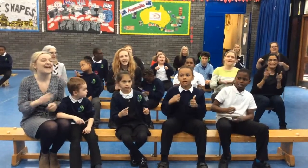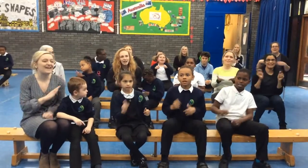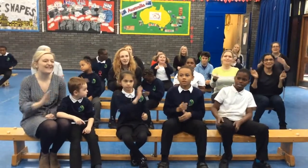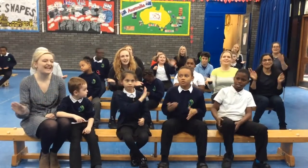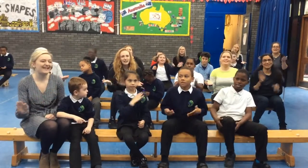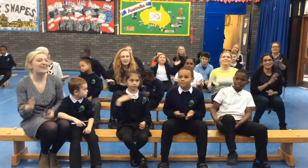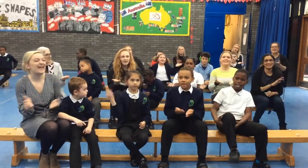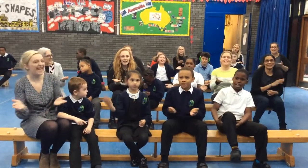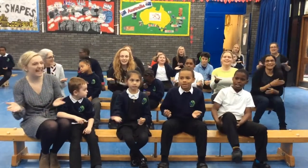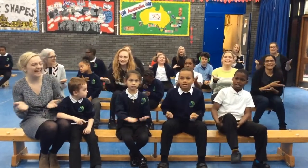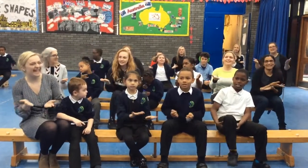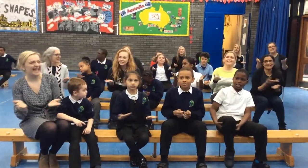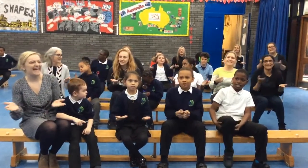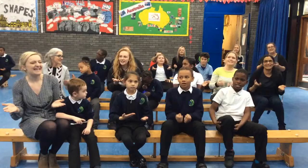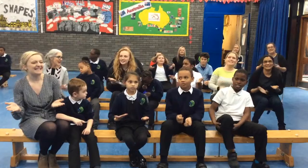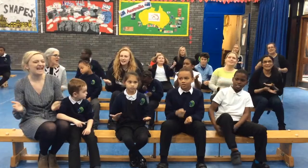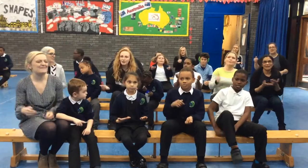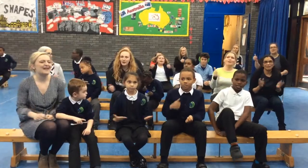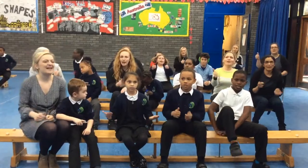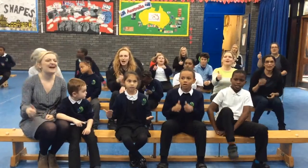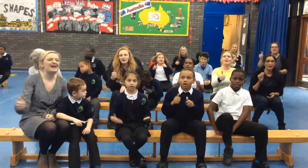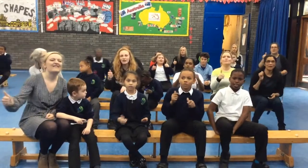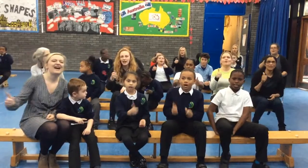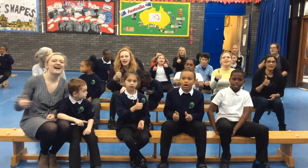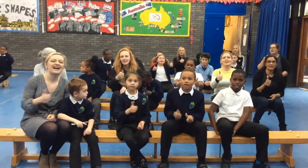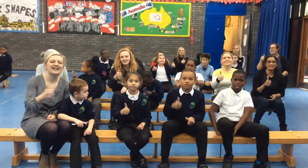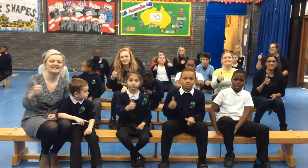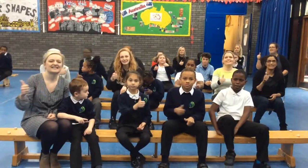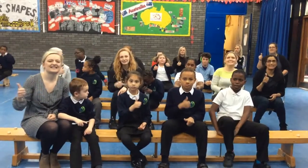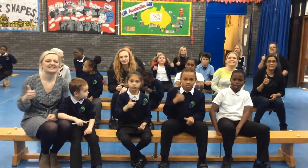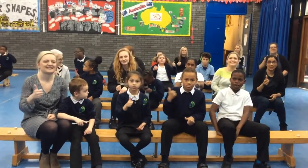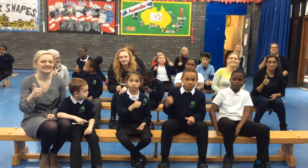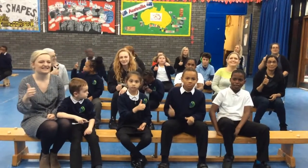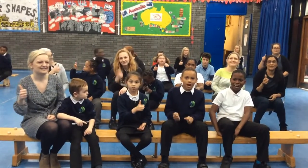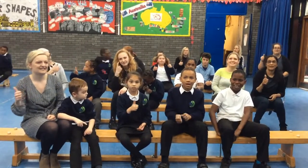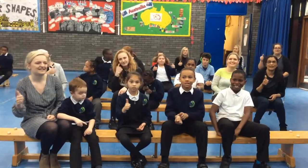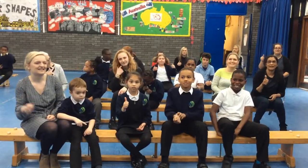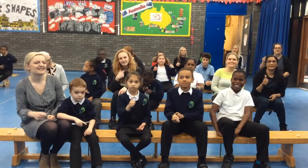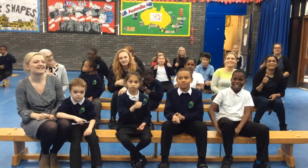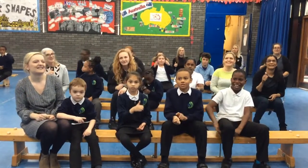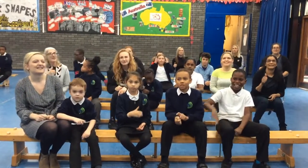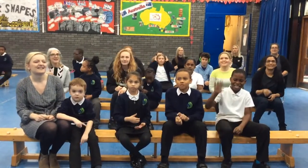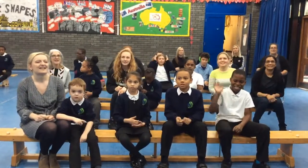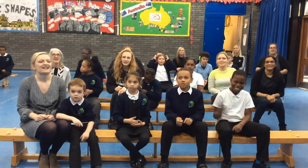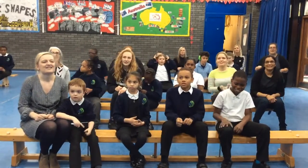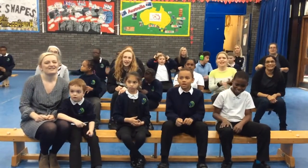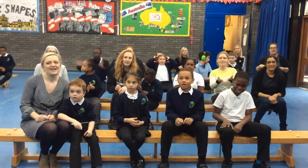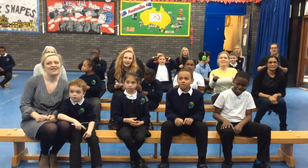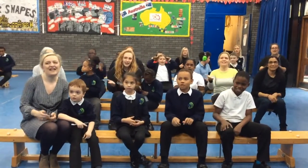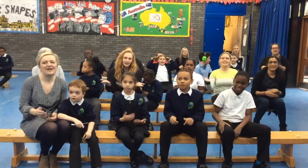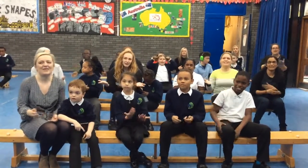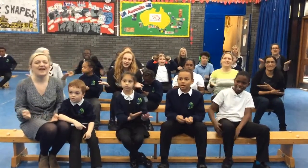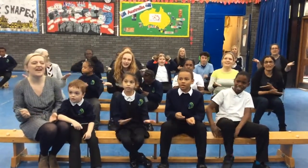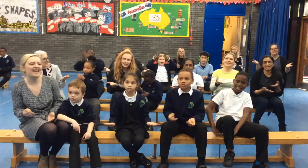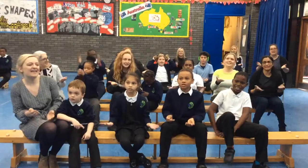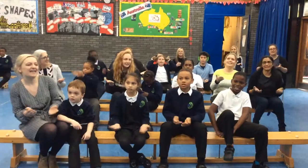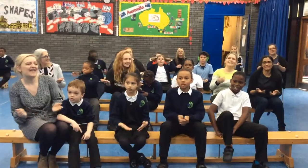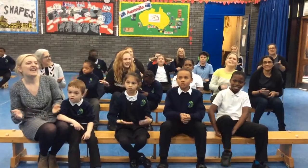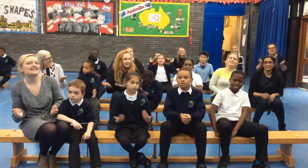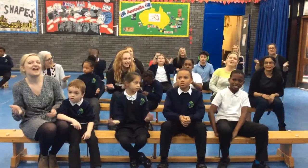every little thing is gonna be alright Cause every little thing is